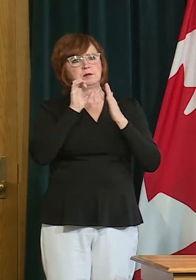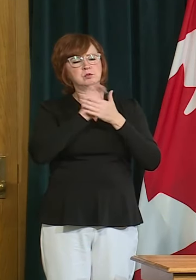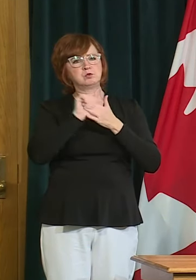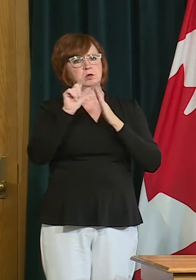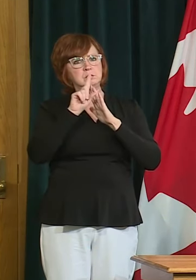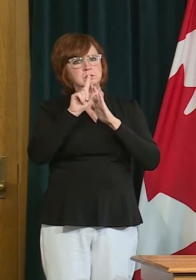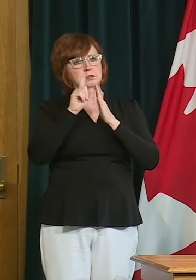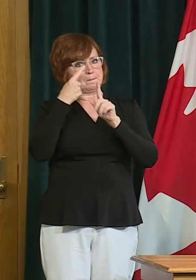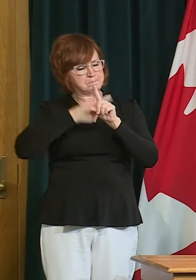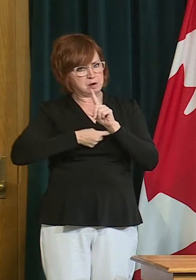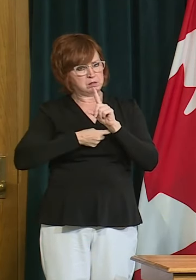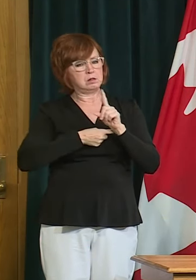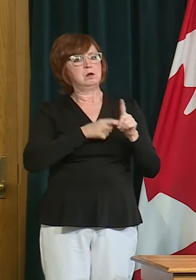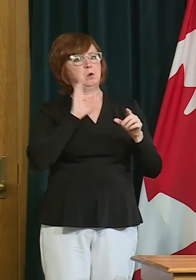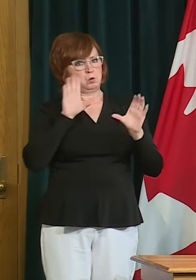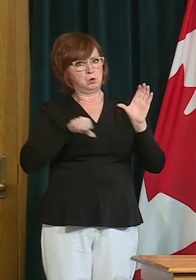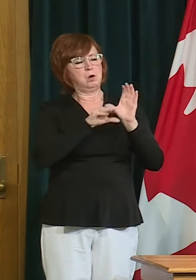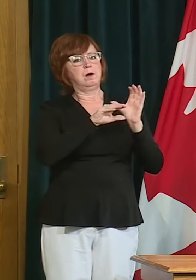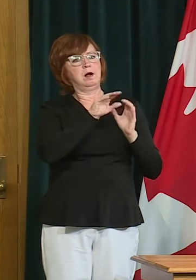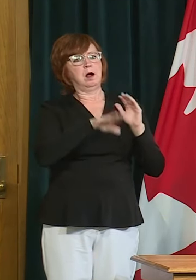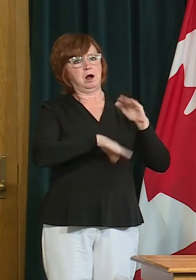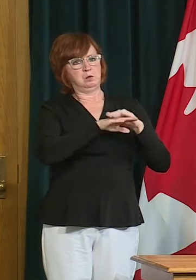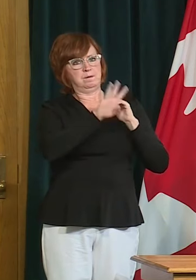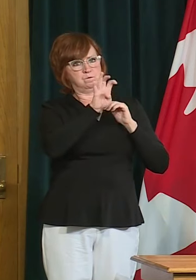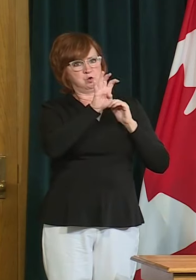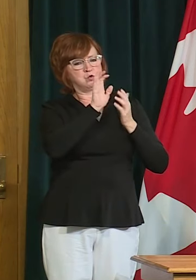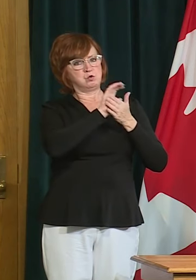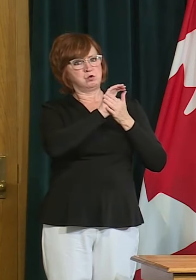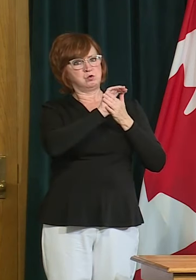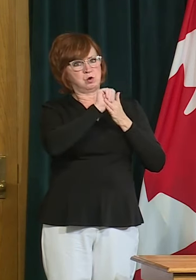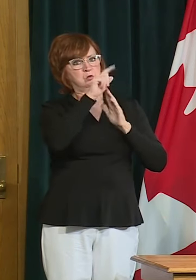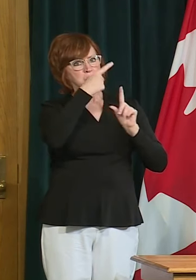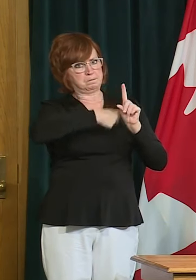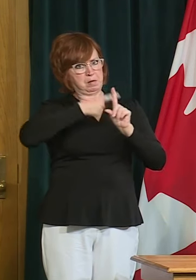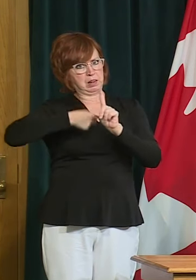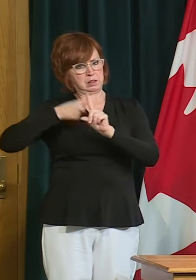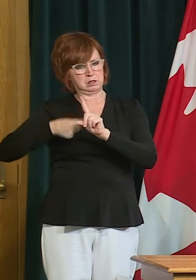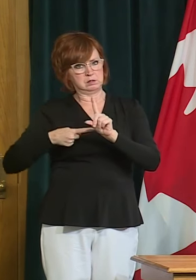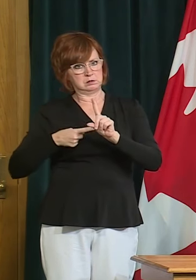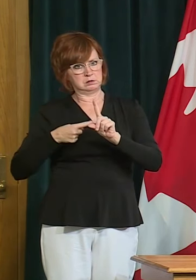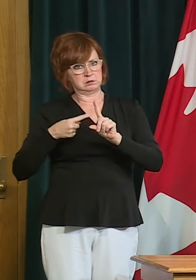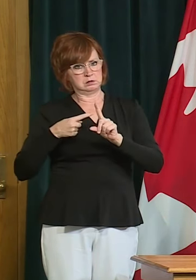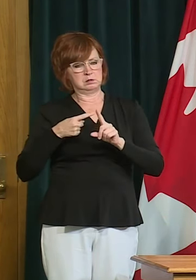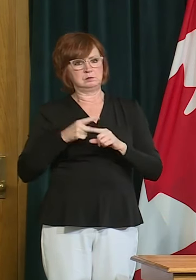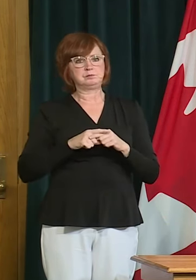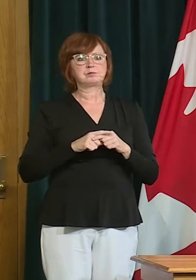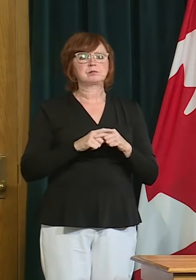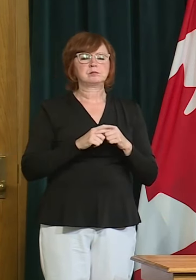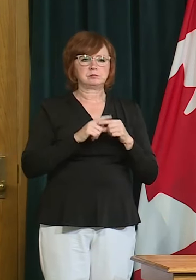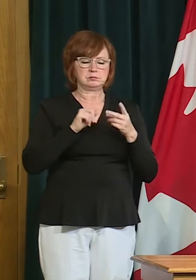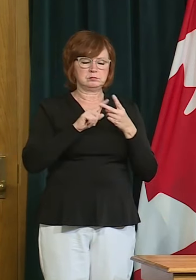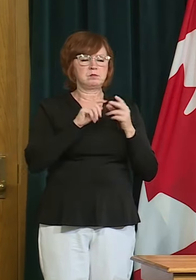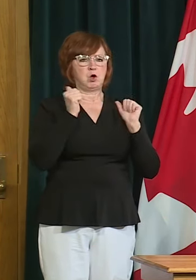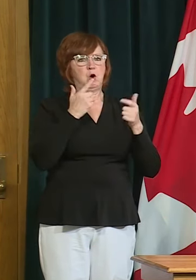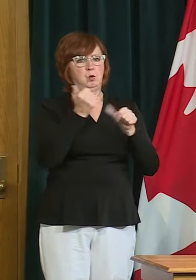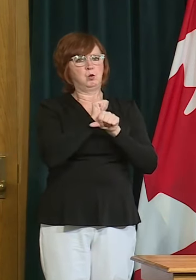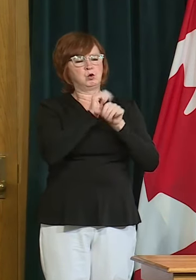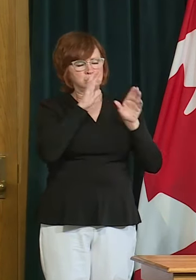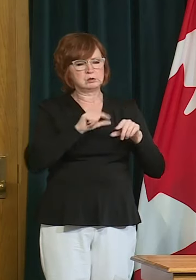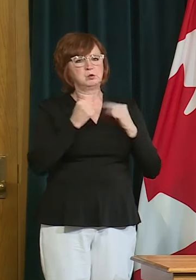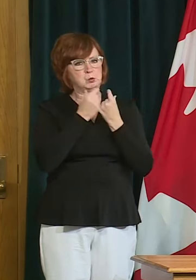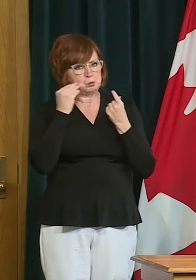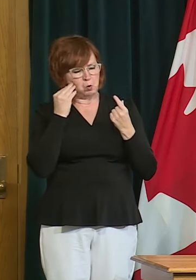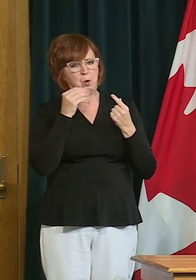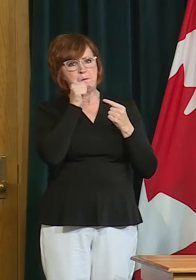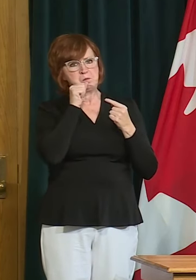will also be eligible. So I want to close by saying thank you. Thank you to all of these essential workers for all